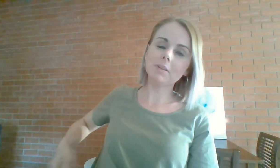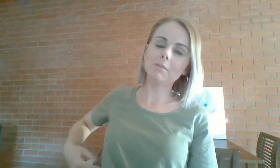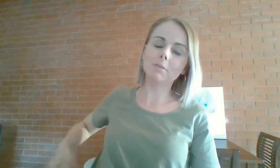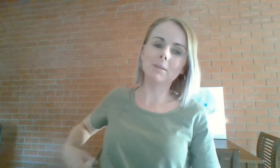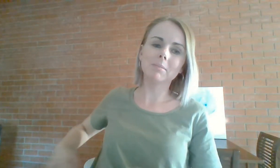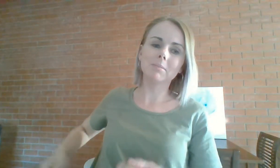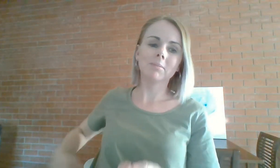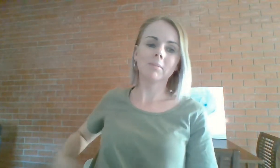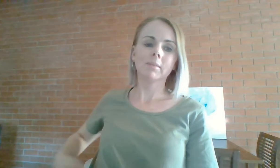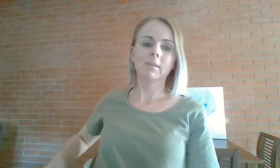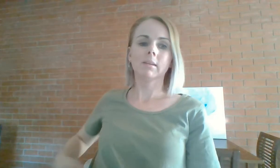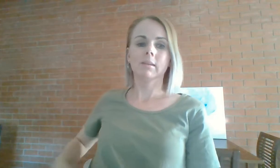in for me.